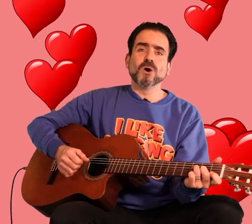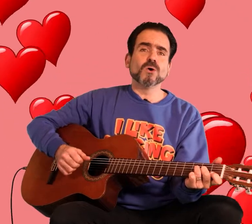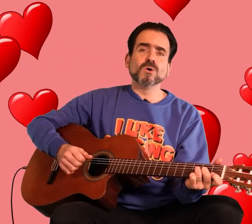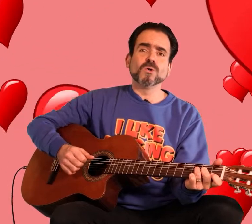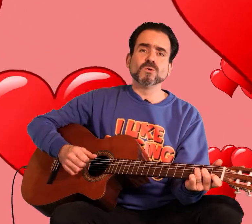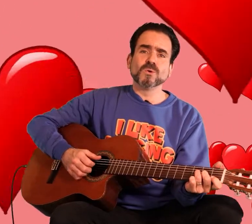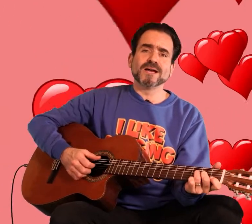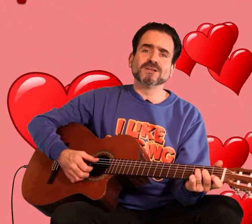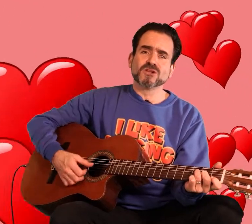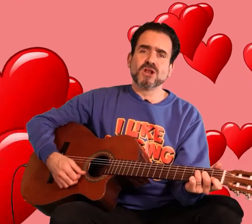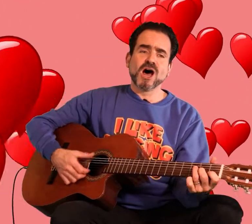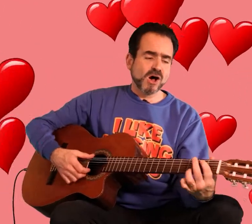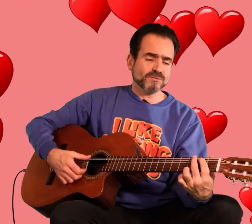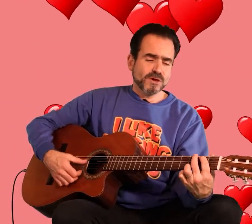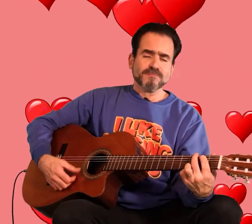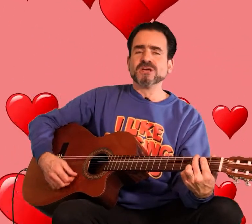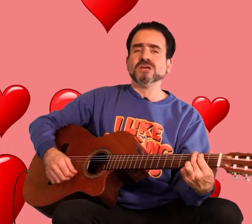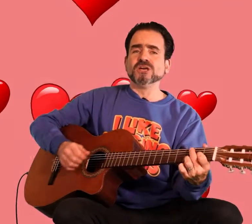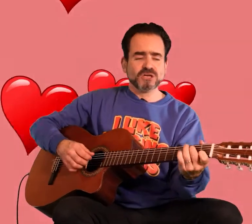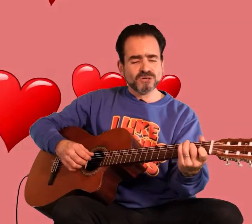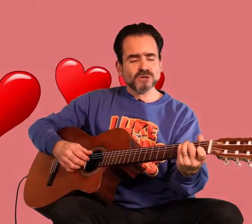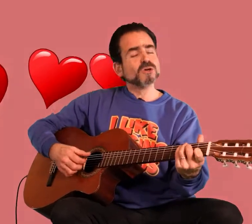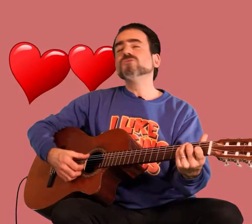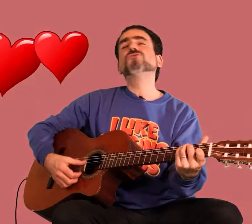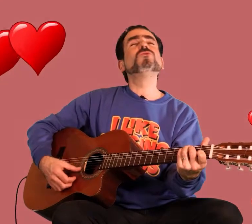always love me too